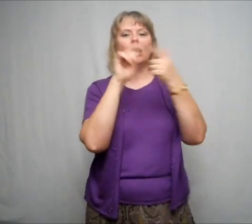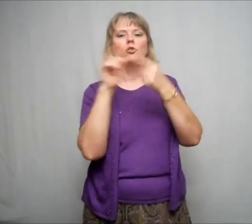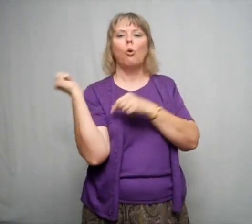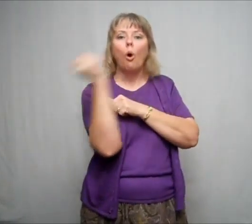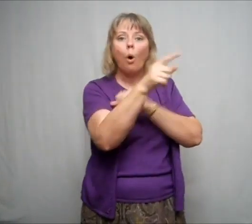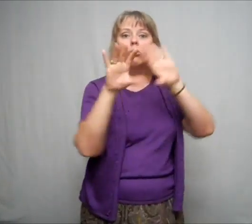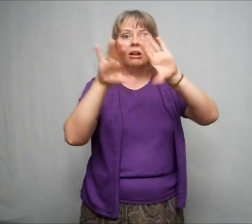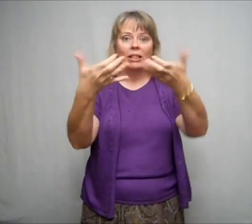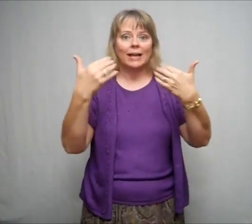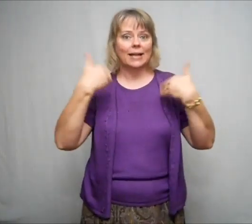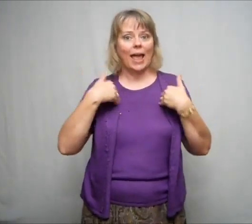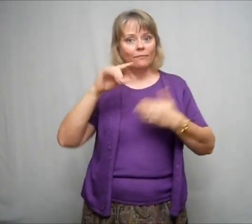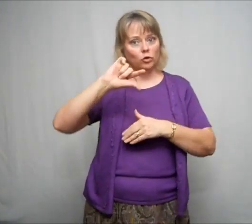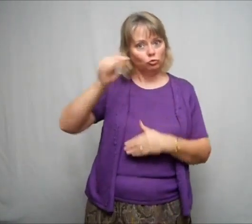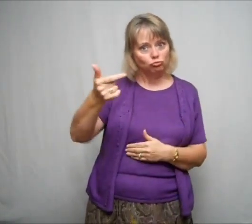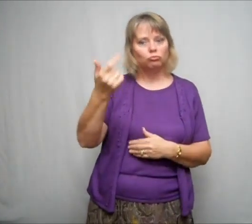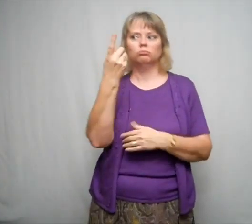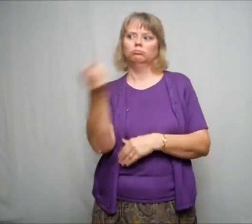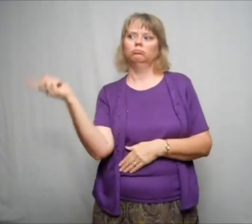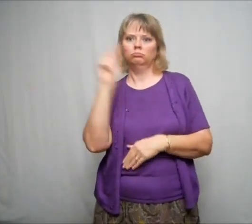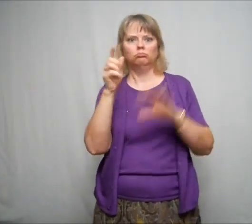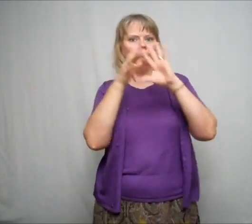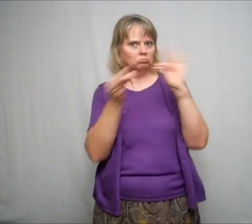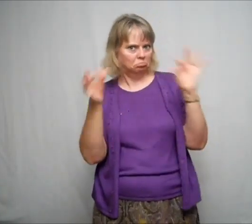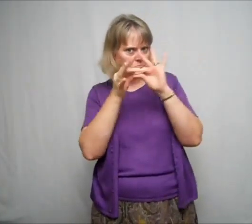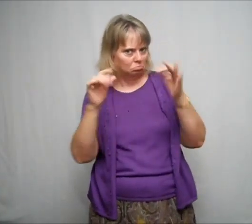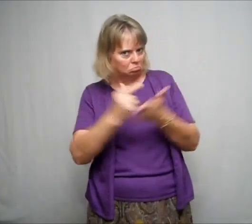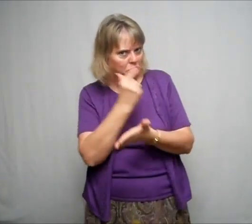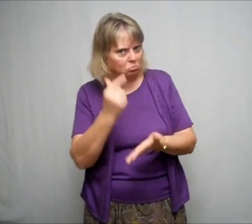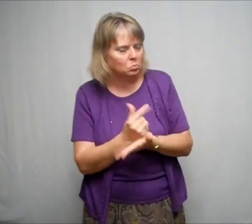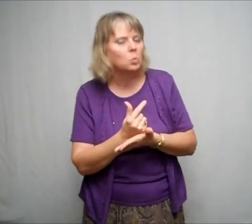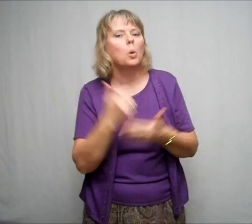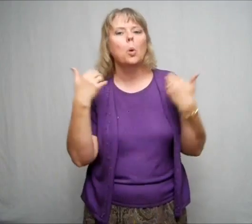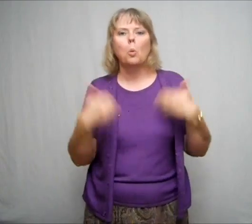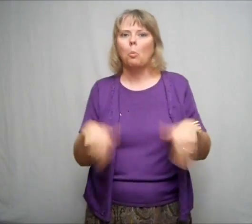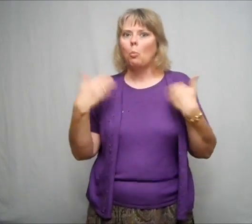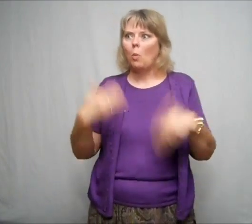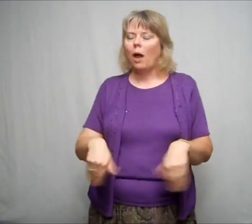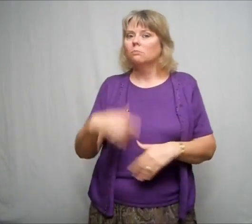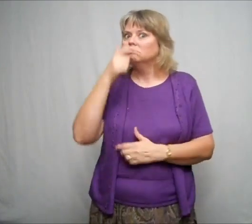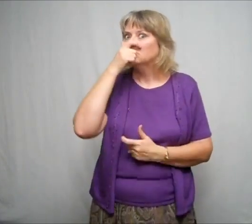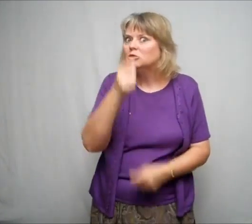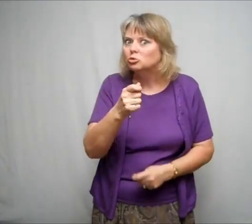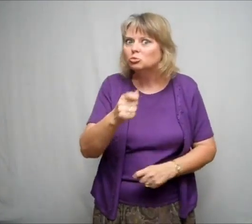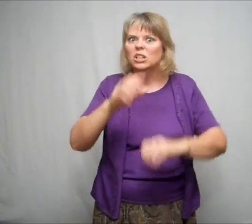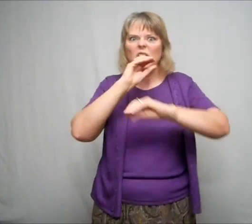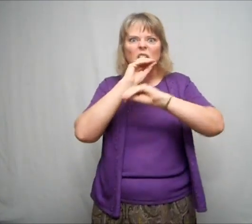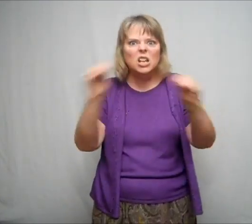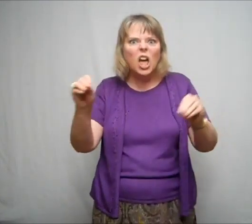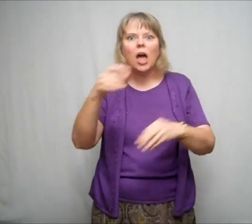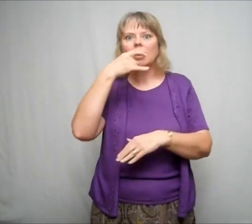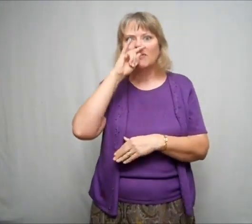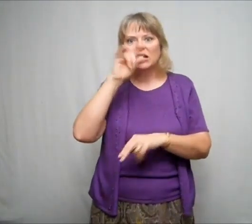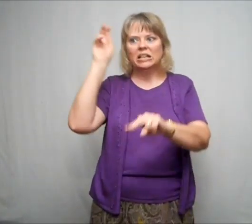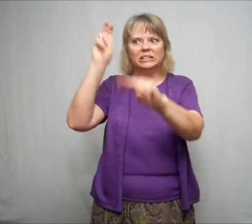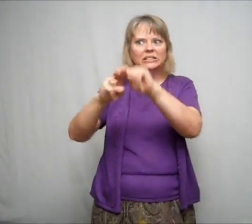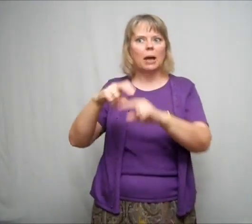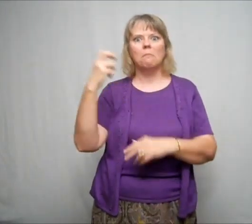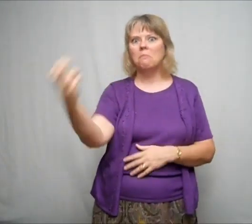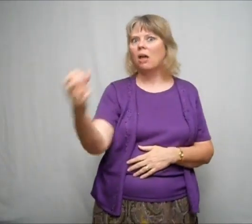up and share the story with them. And that continued until everybody in the class had a turn. It was really interesting that none of